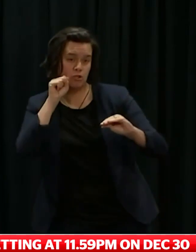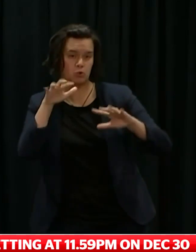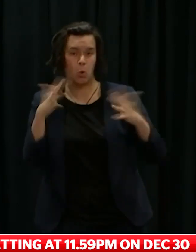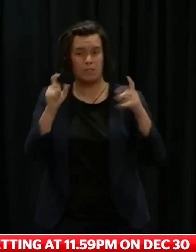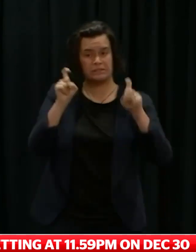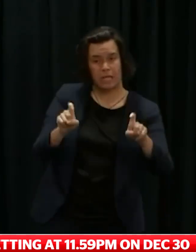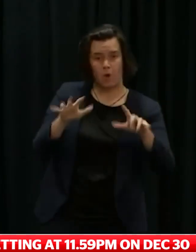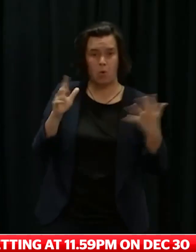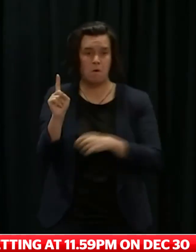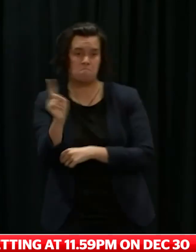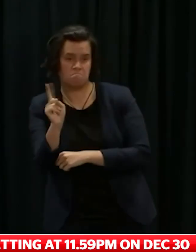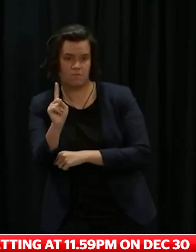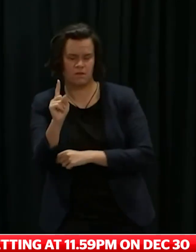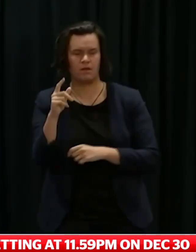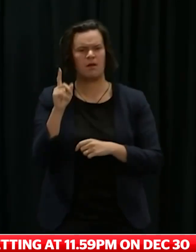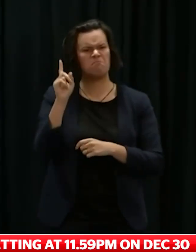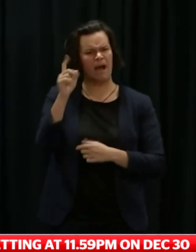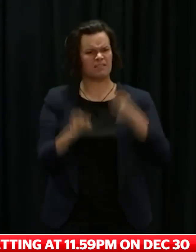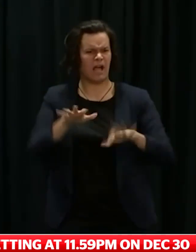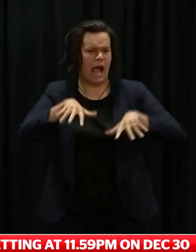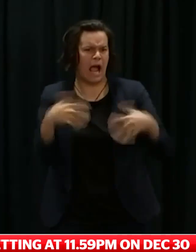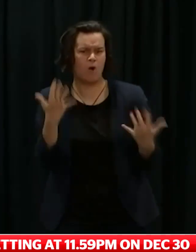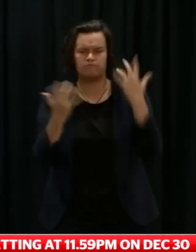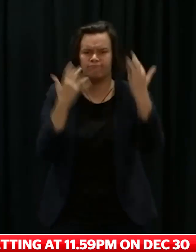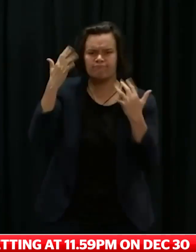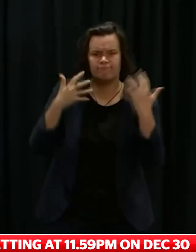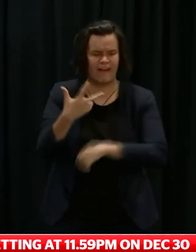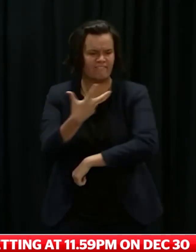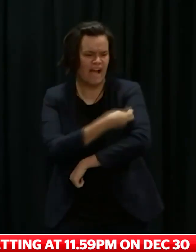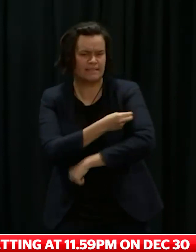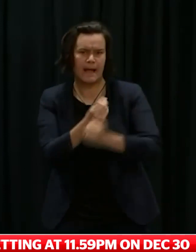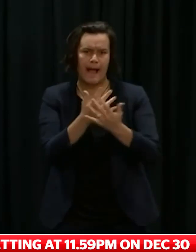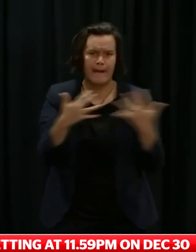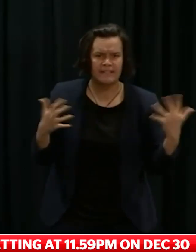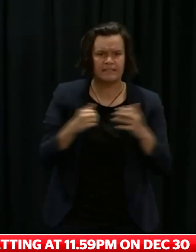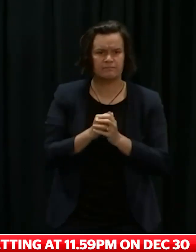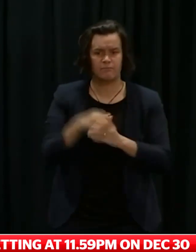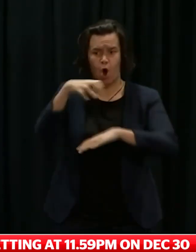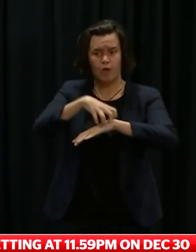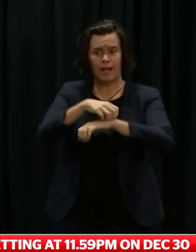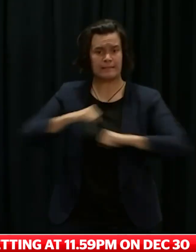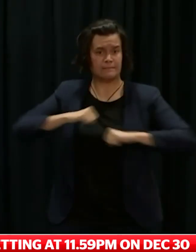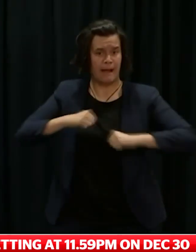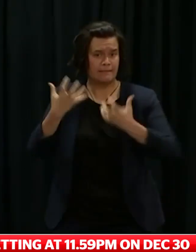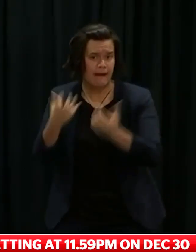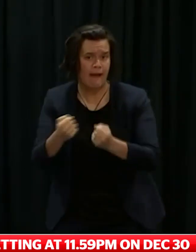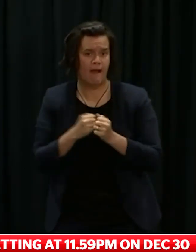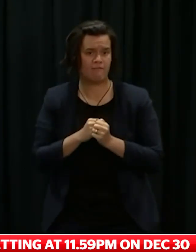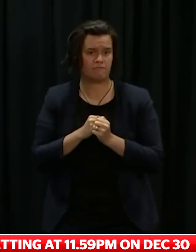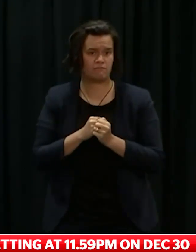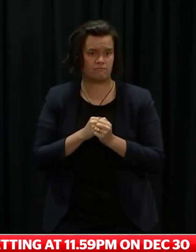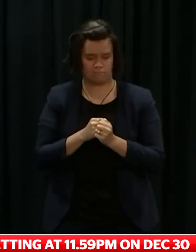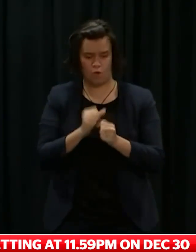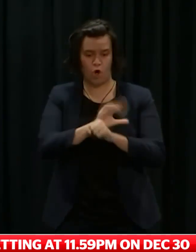system, including vaccination rates, health system capacity and the status of the current outbreak. It is